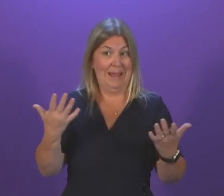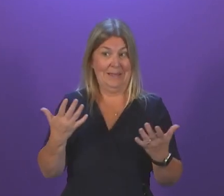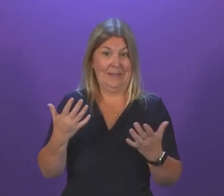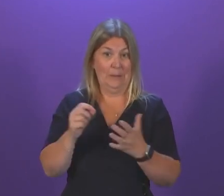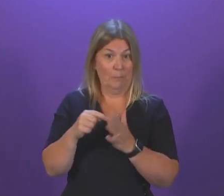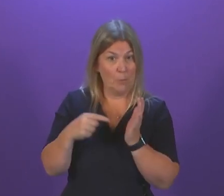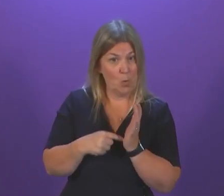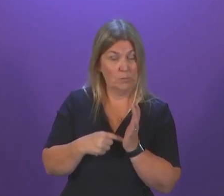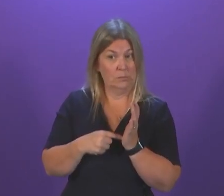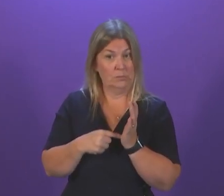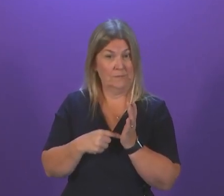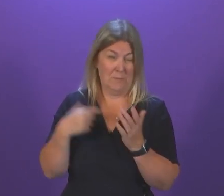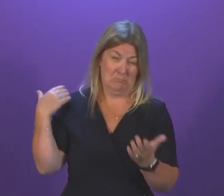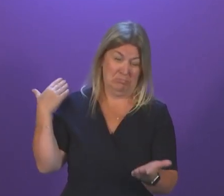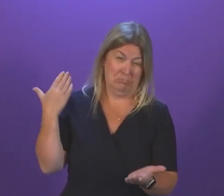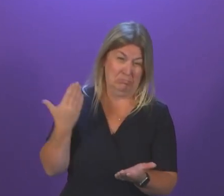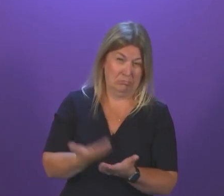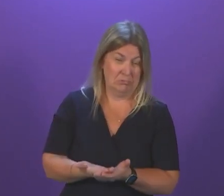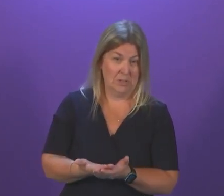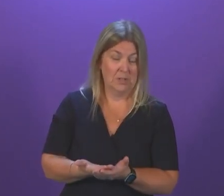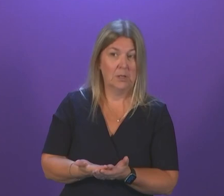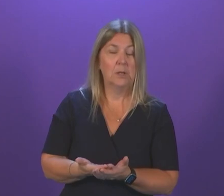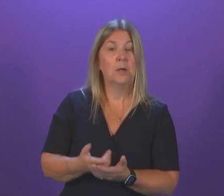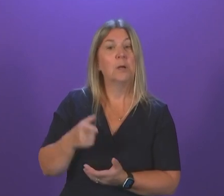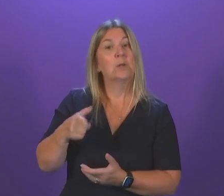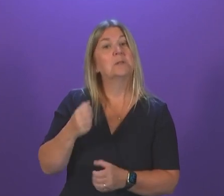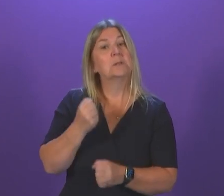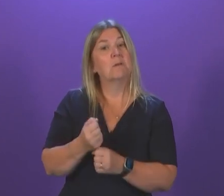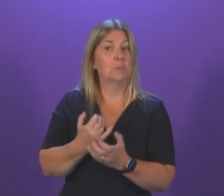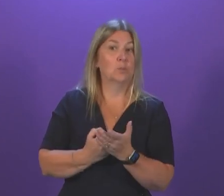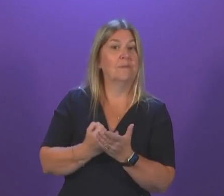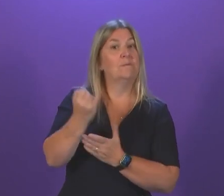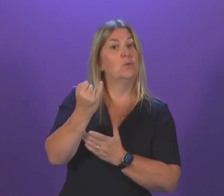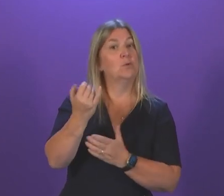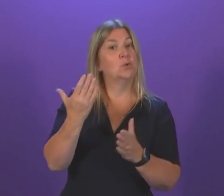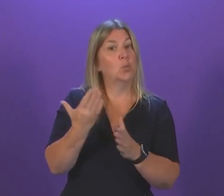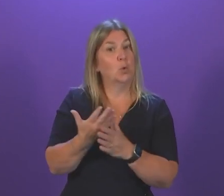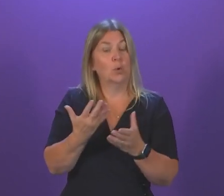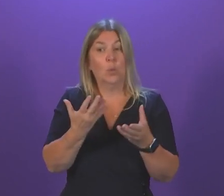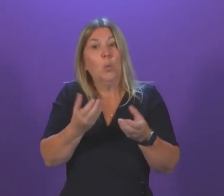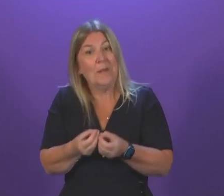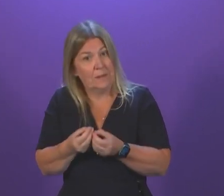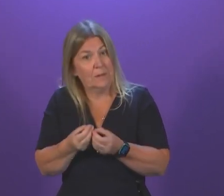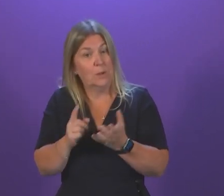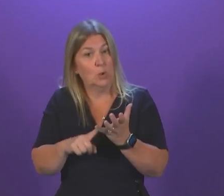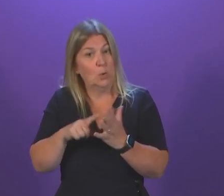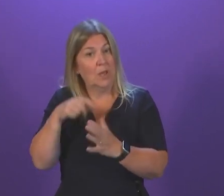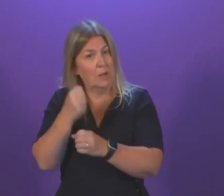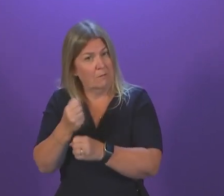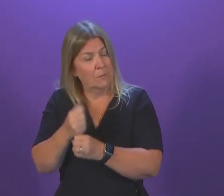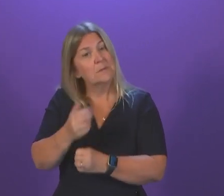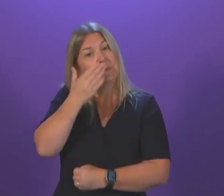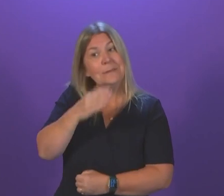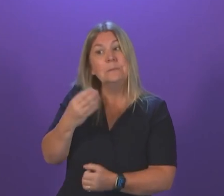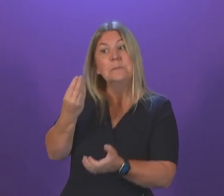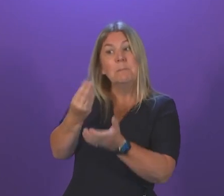However, as a result of this Government's refusal to work cooperatively with the UK Government, it would appear funding would only be available